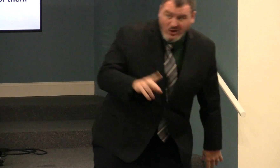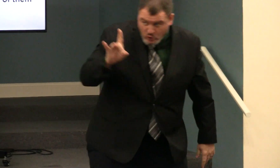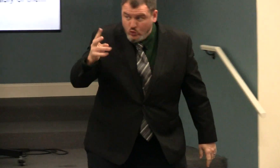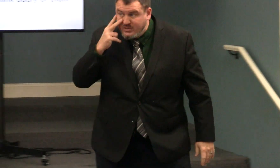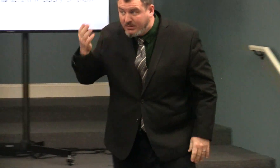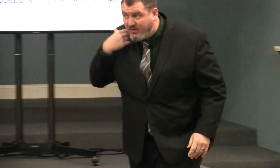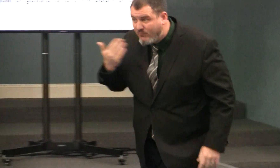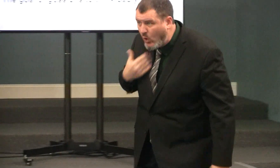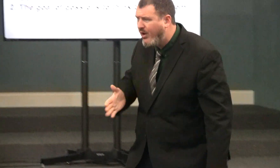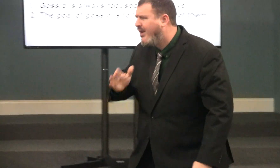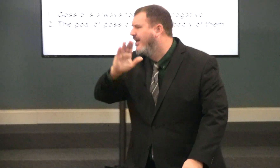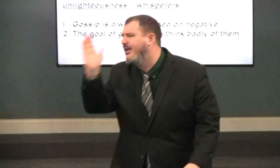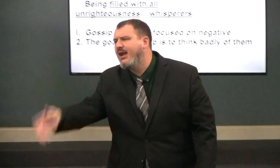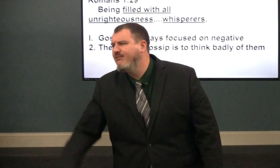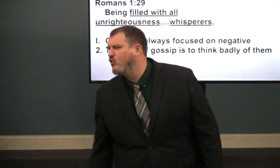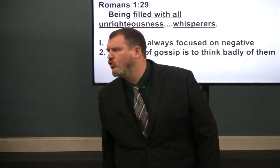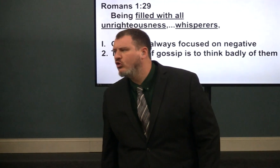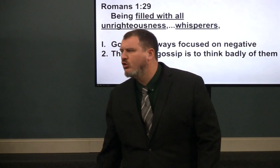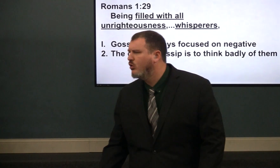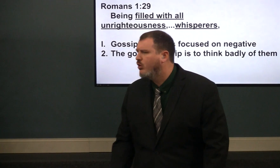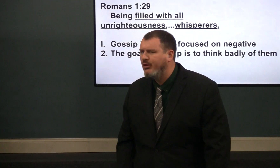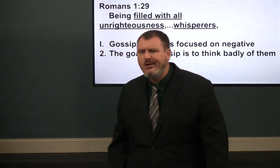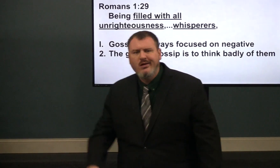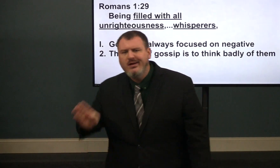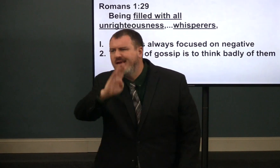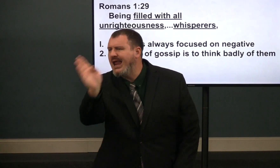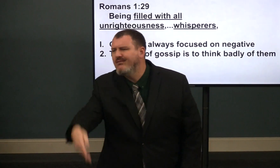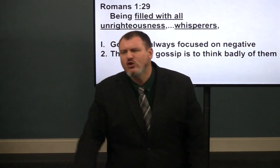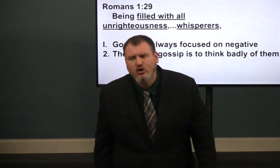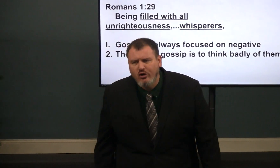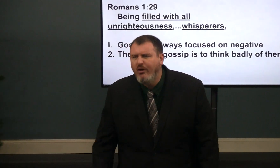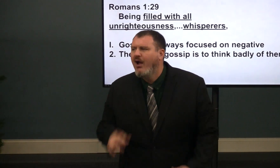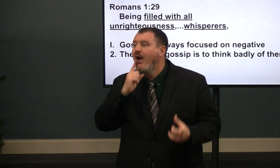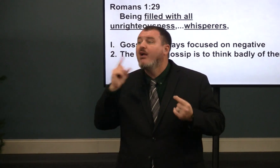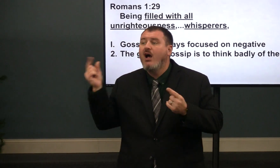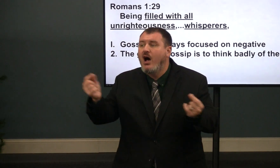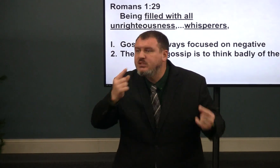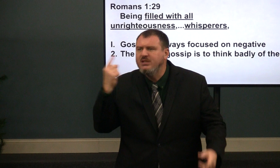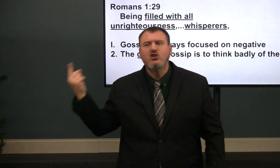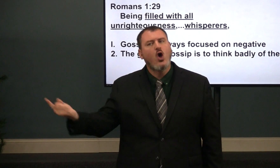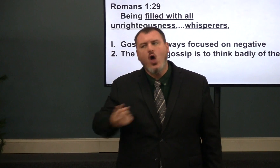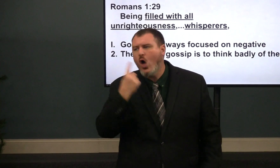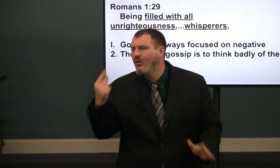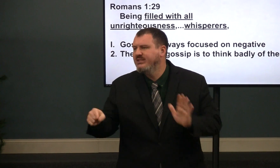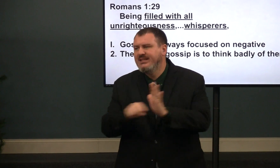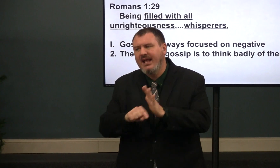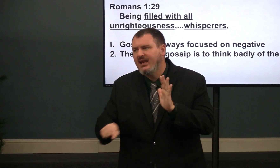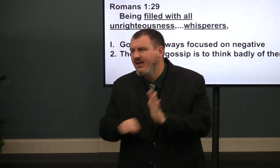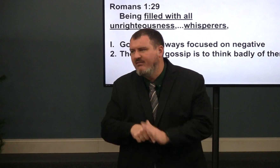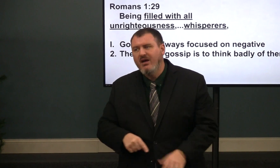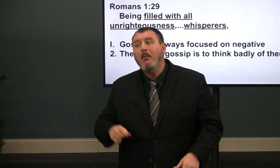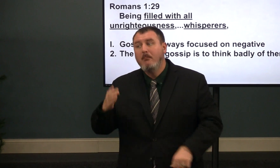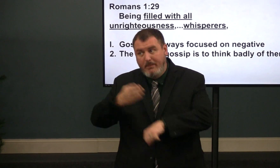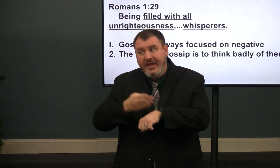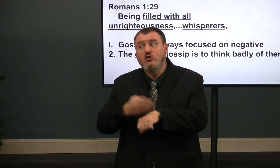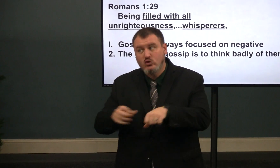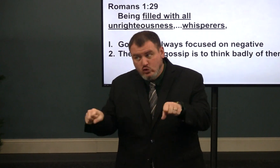okay? I've never seen that before. Never seen that before. Gossip is always negative.